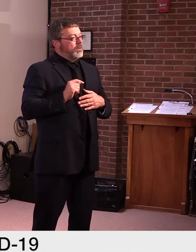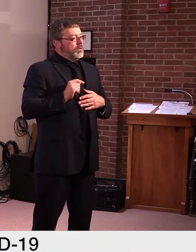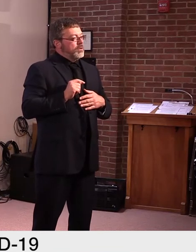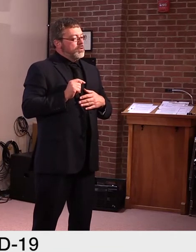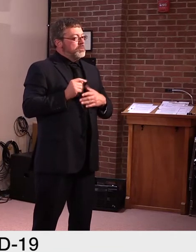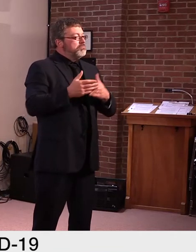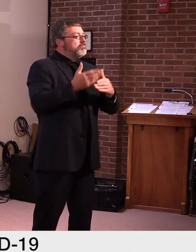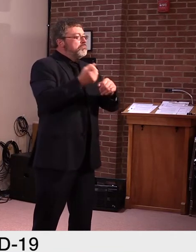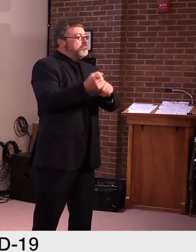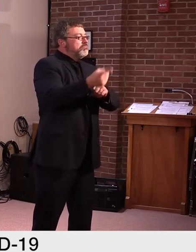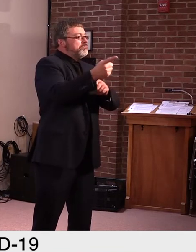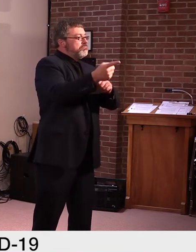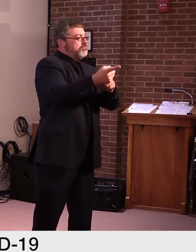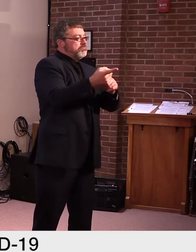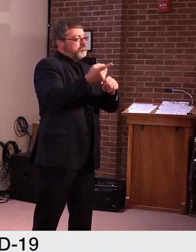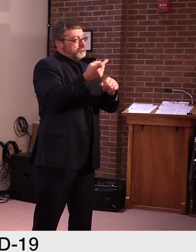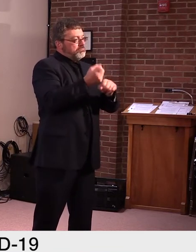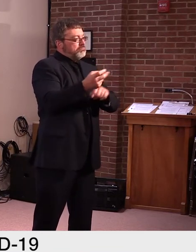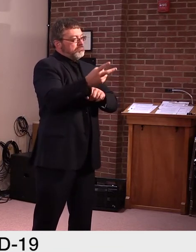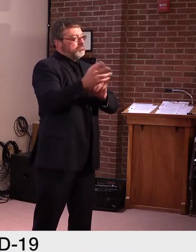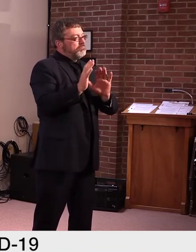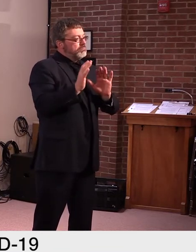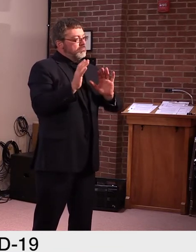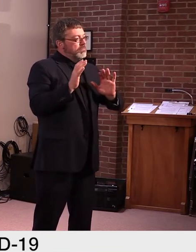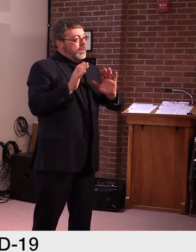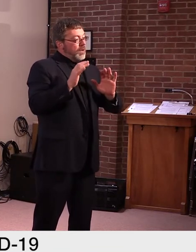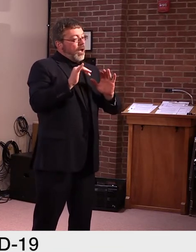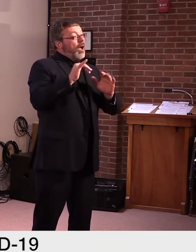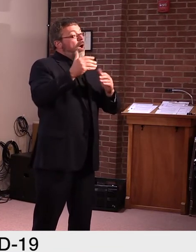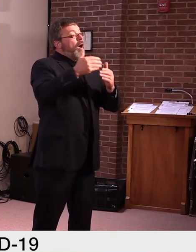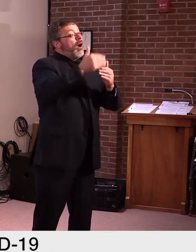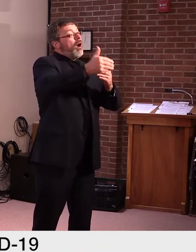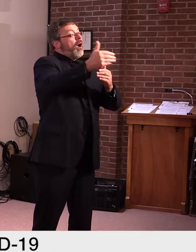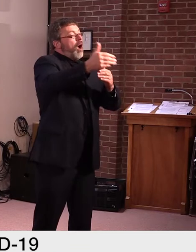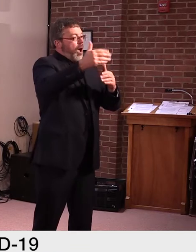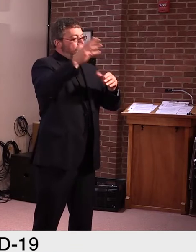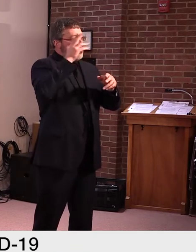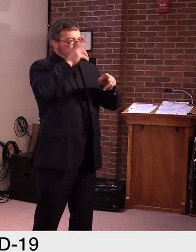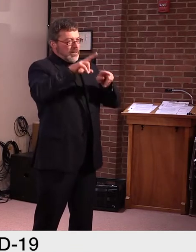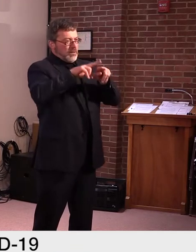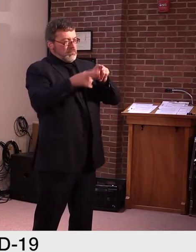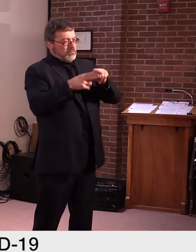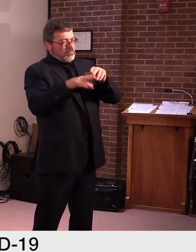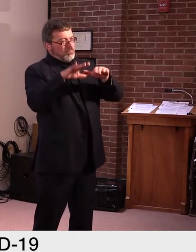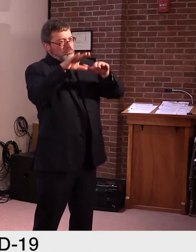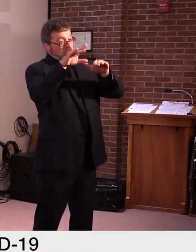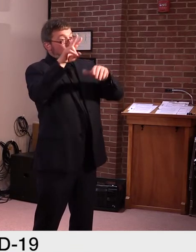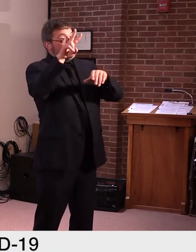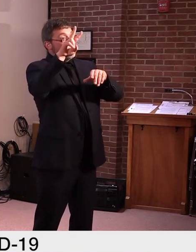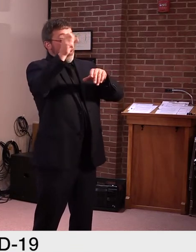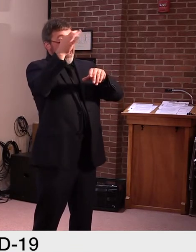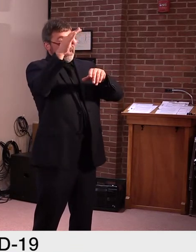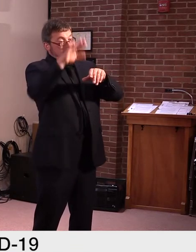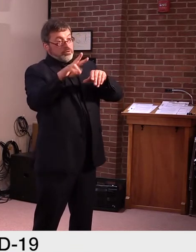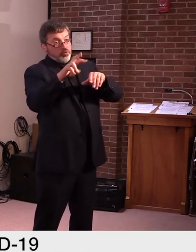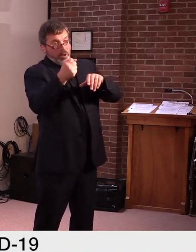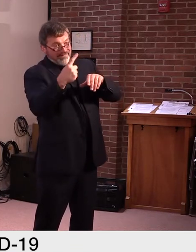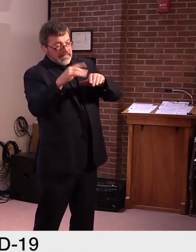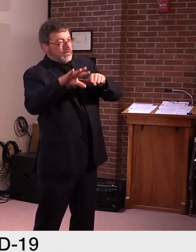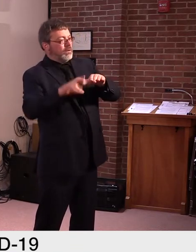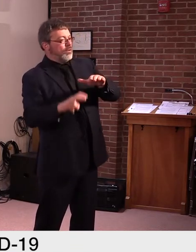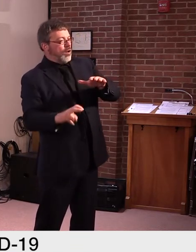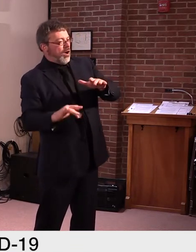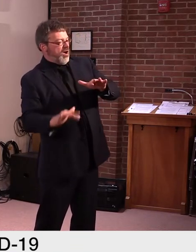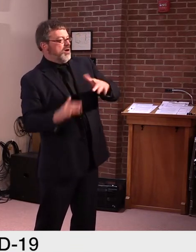see that number continue to decrease as, uh, as we move forward. And as we figure out how to sort of,